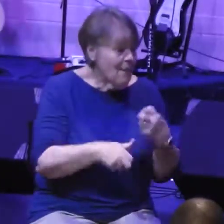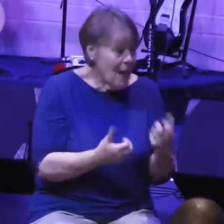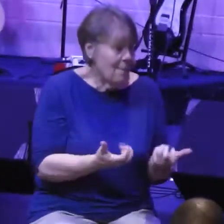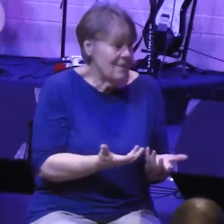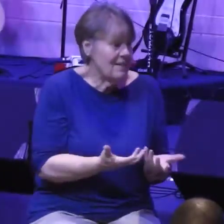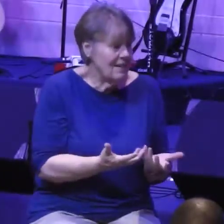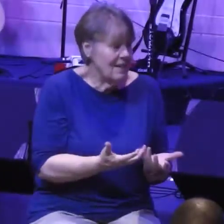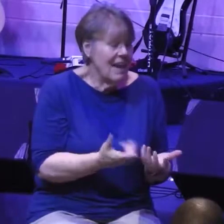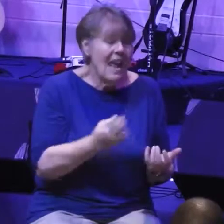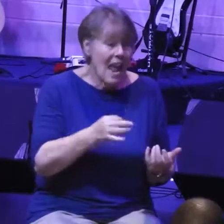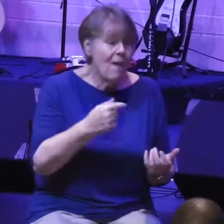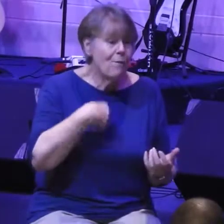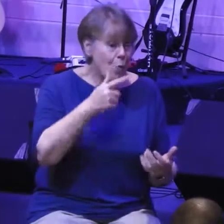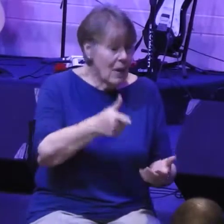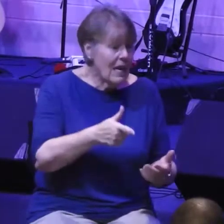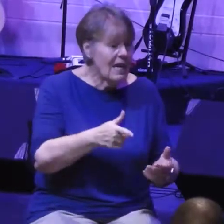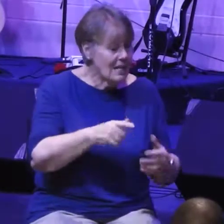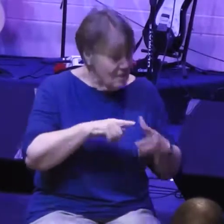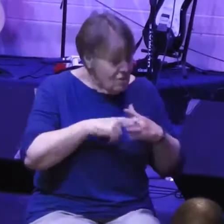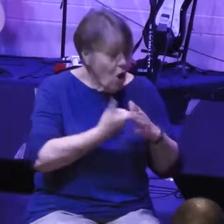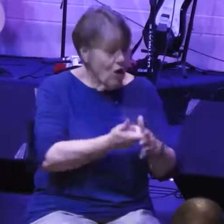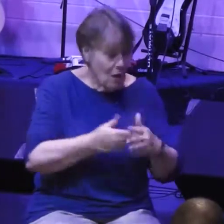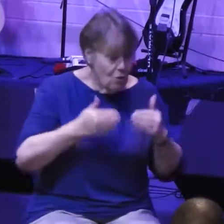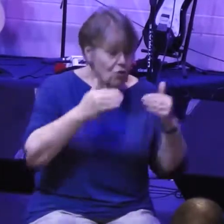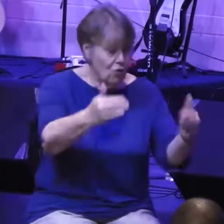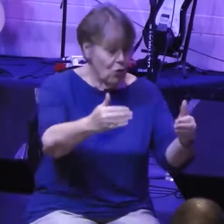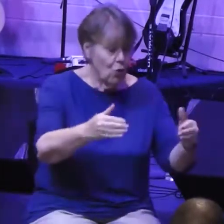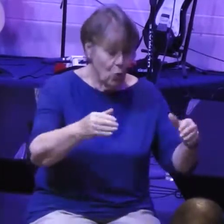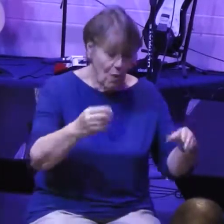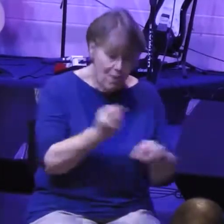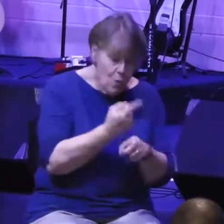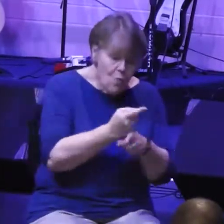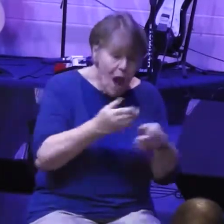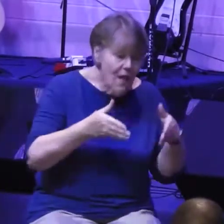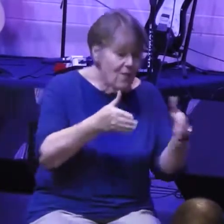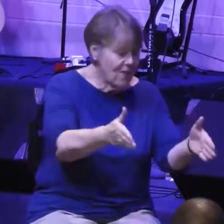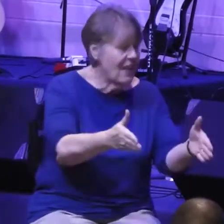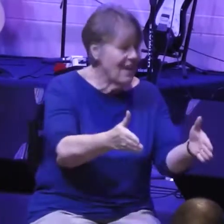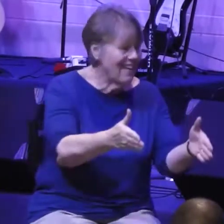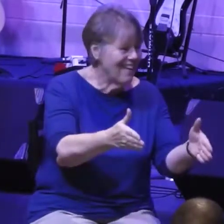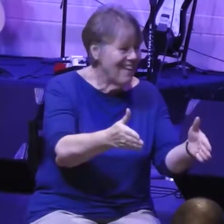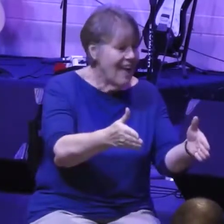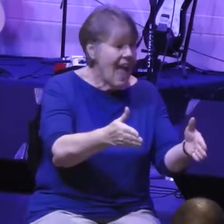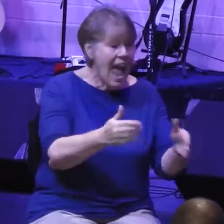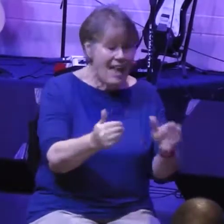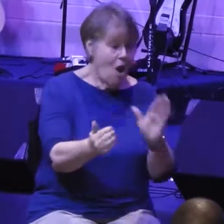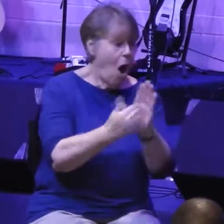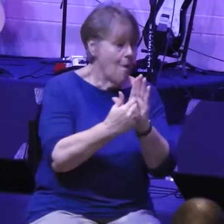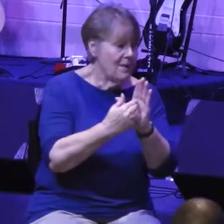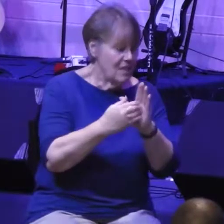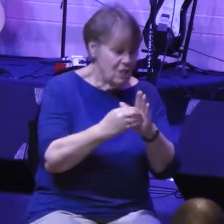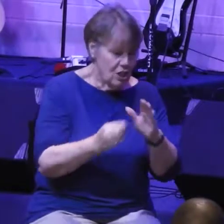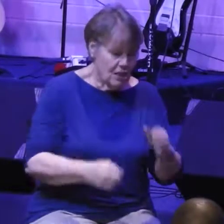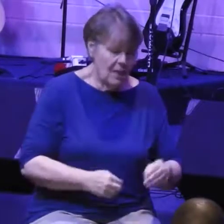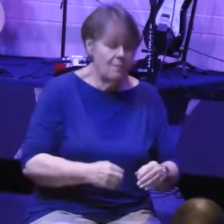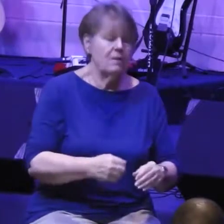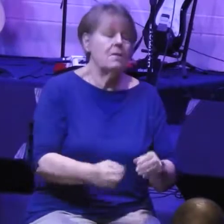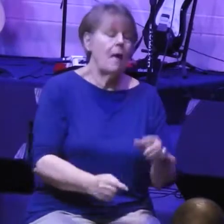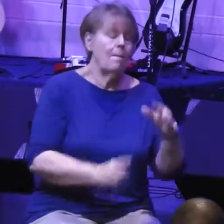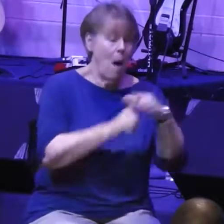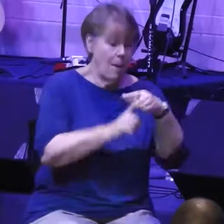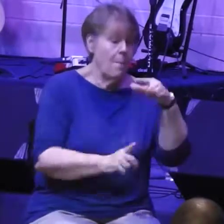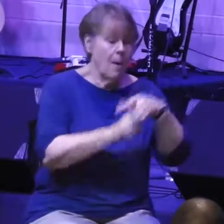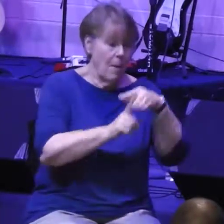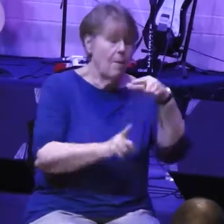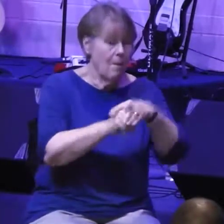if we've set out to do the right thing in the first place, then the presence of persistent opposition simply means we're still moving